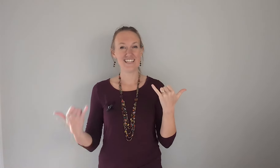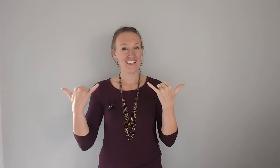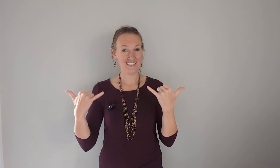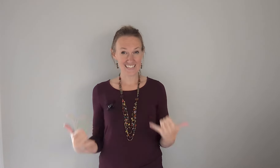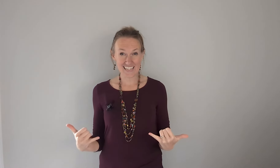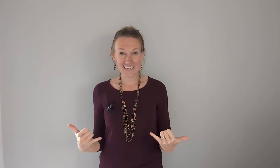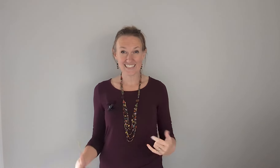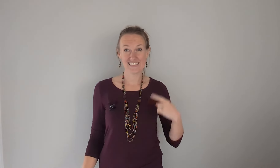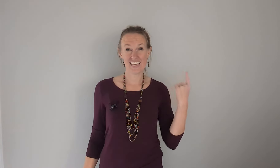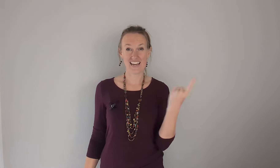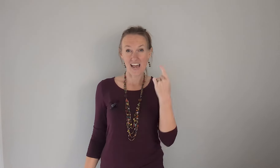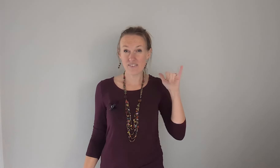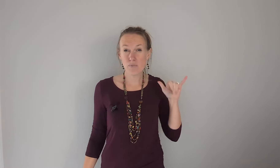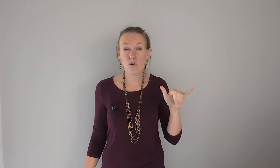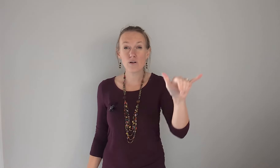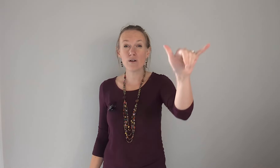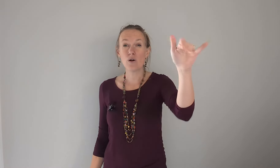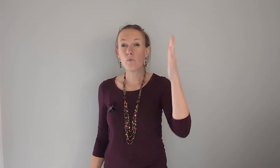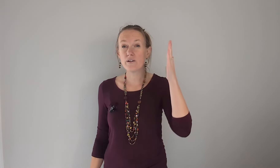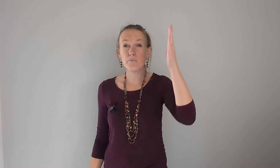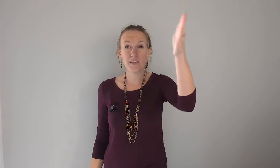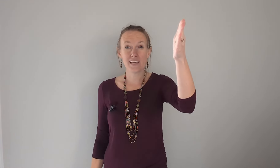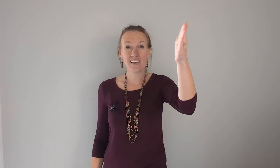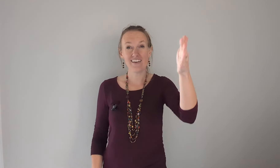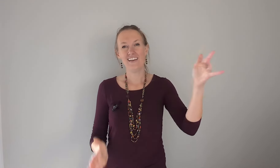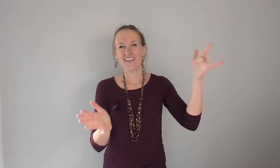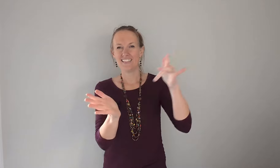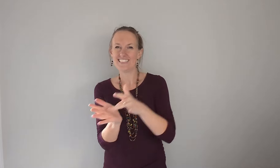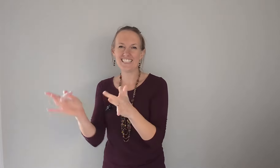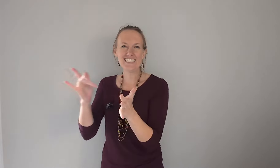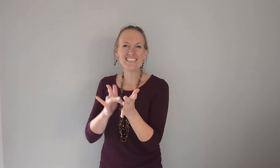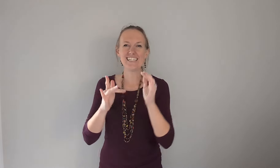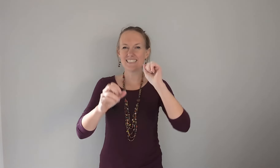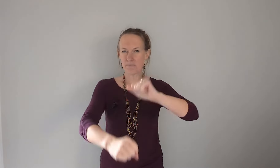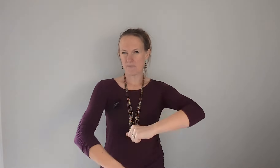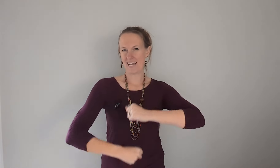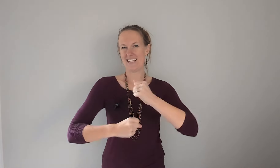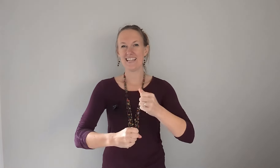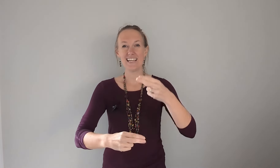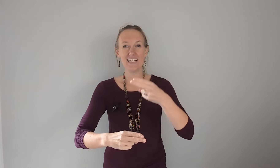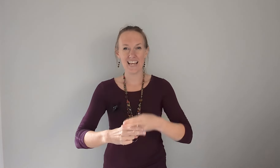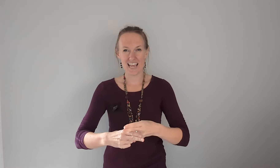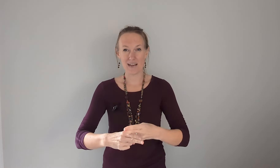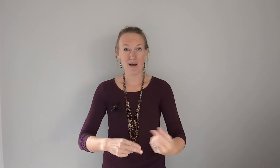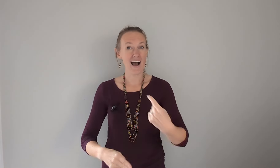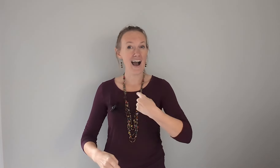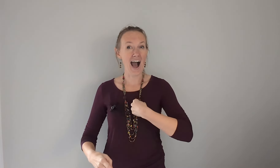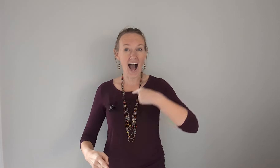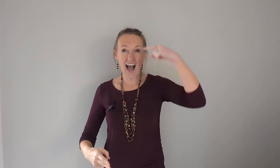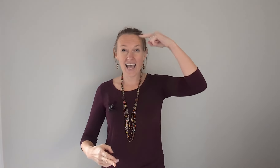and is and evermore will be in jesus mighty name i